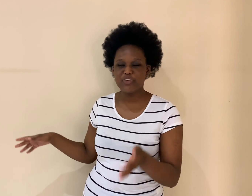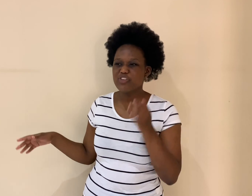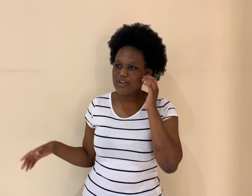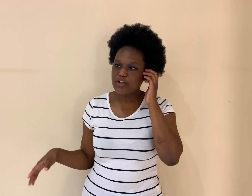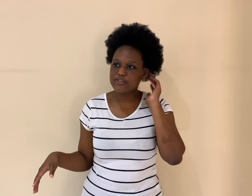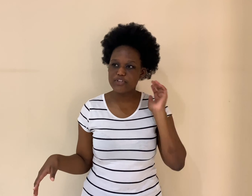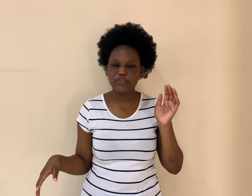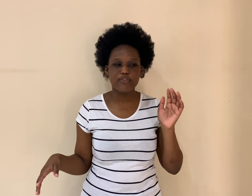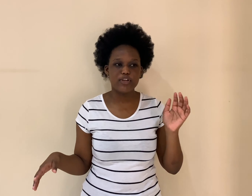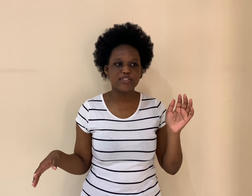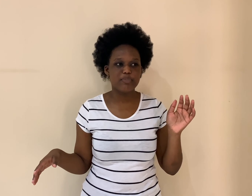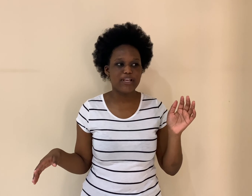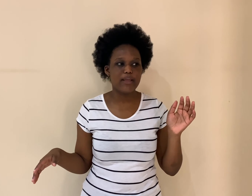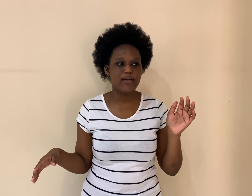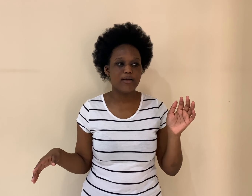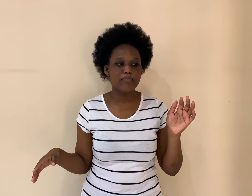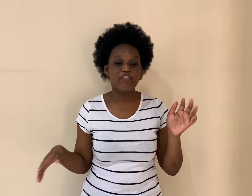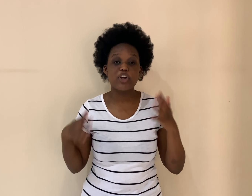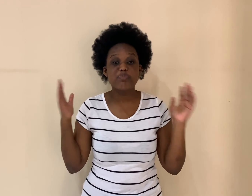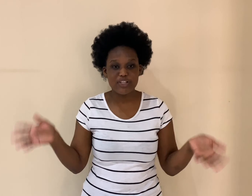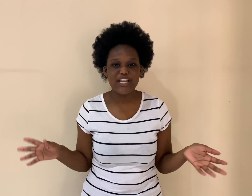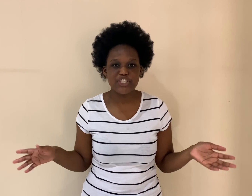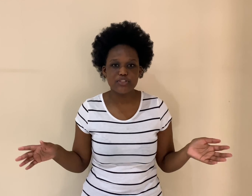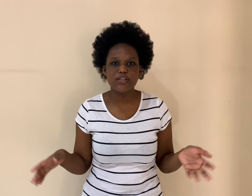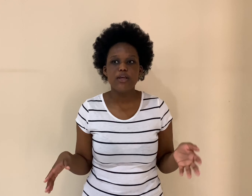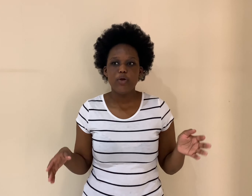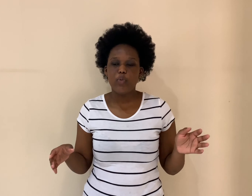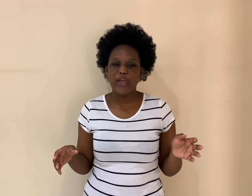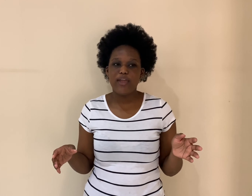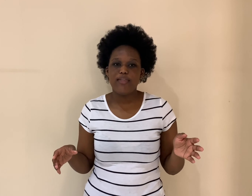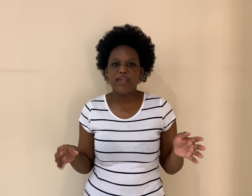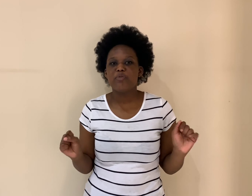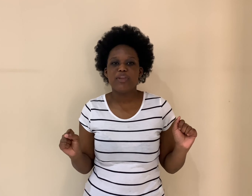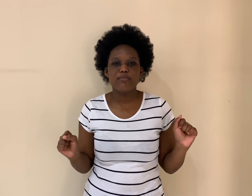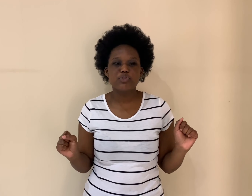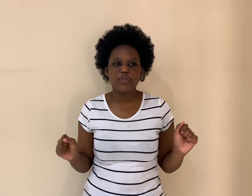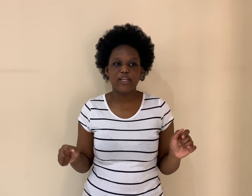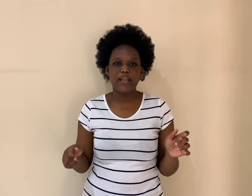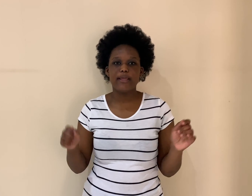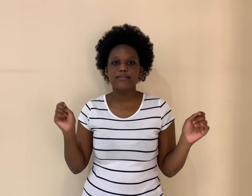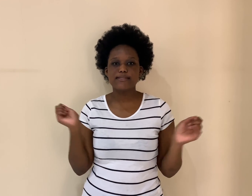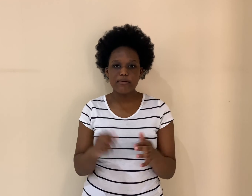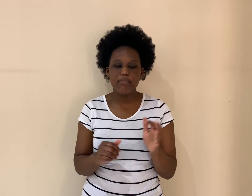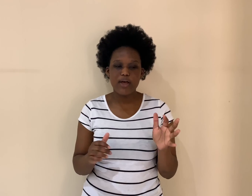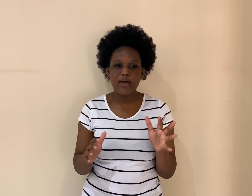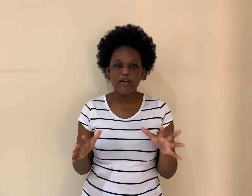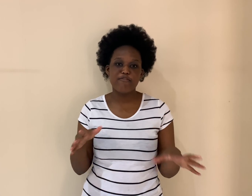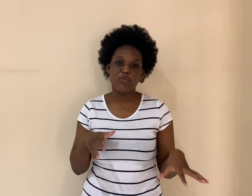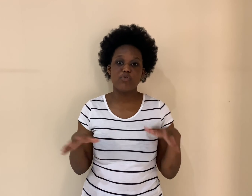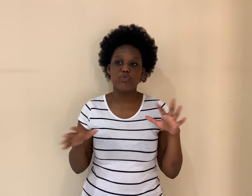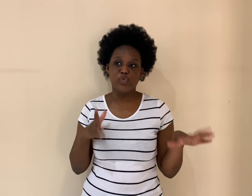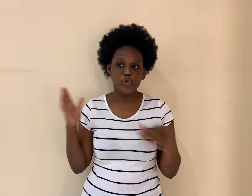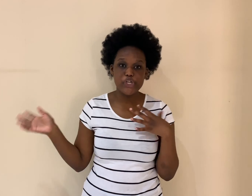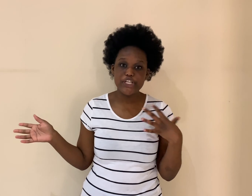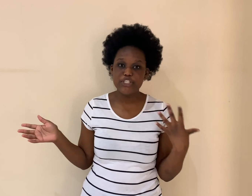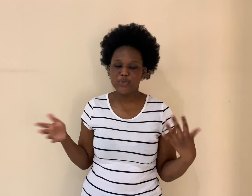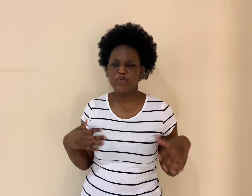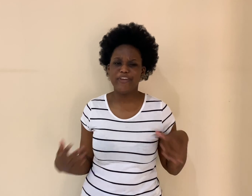not artificial forests, but like forest plantations where they can be able to get like timber for wood to make